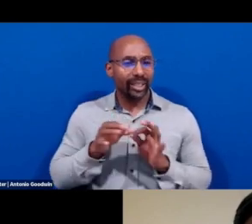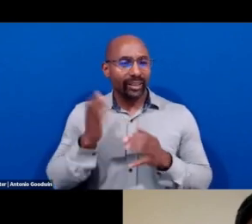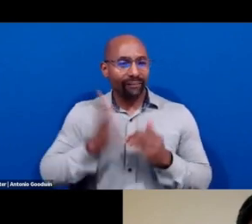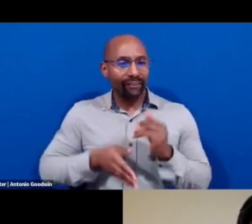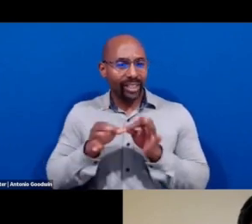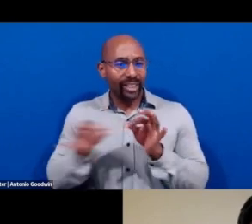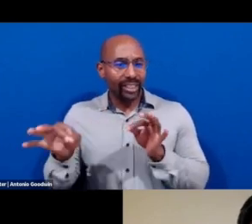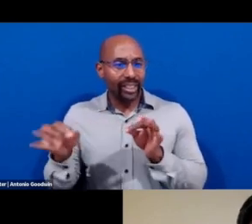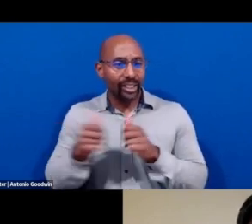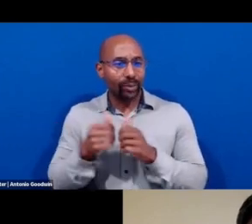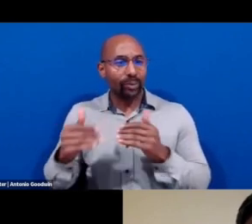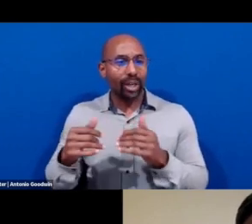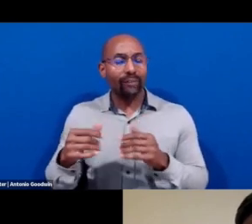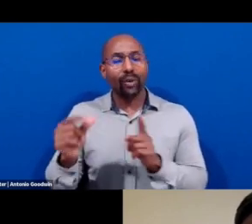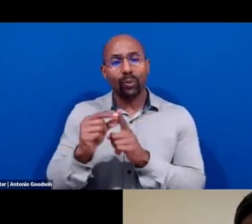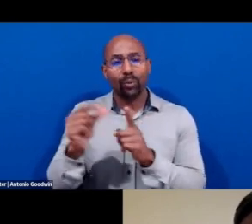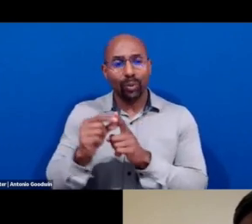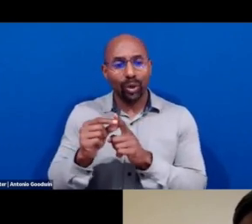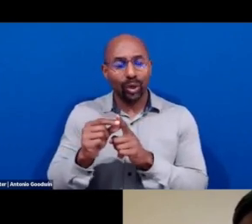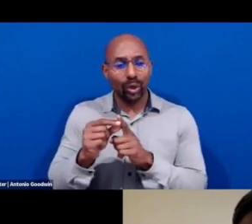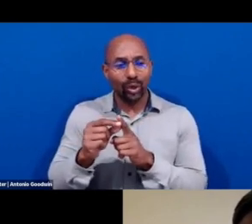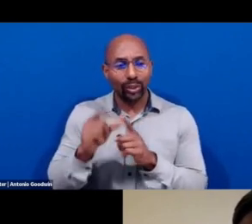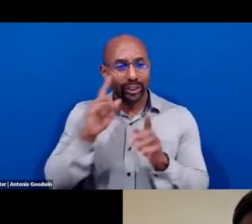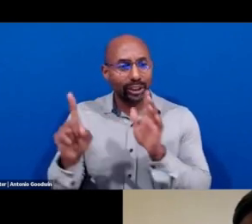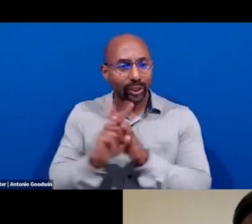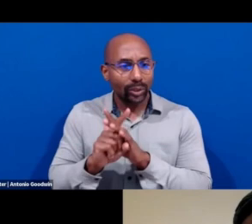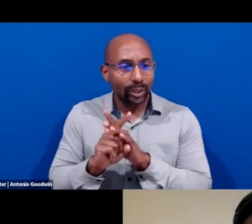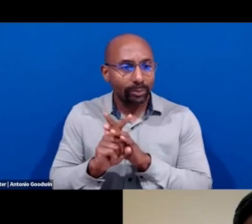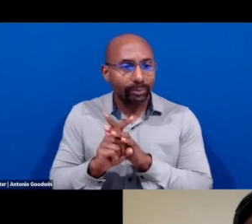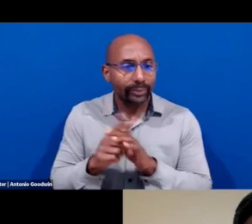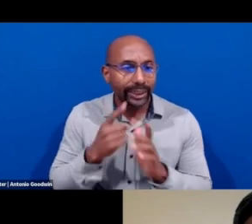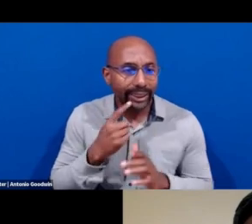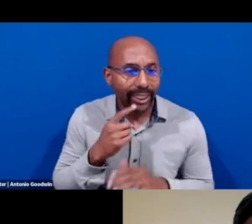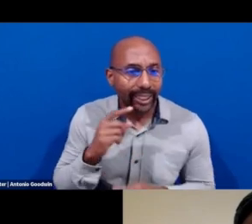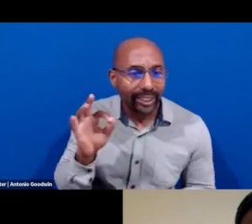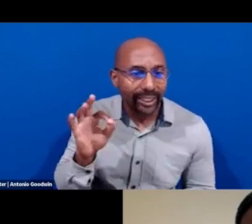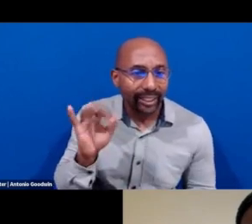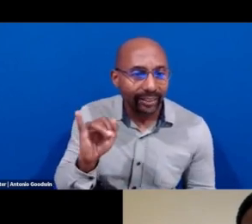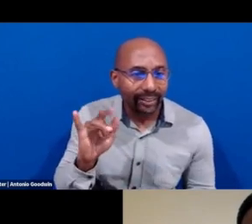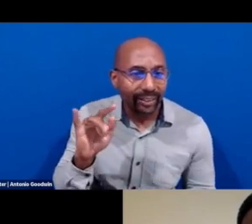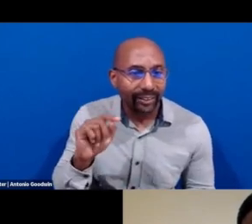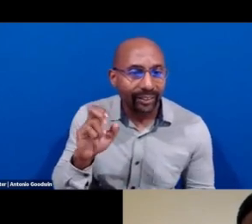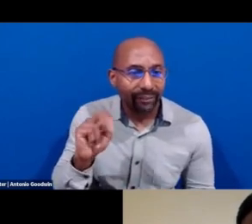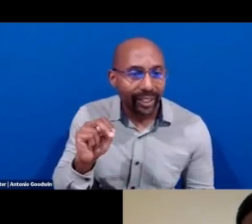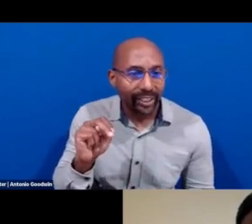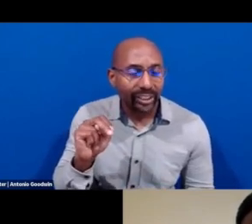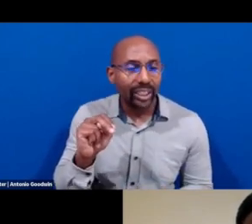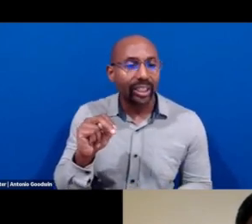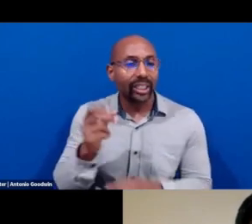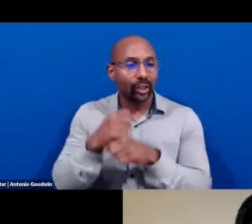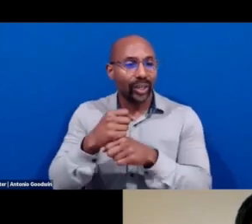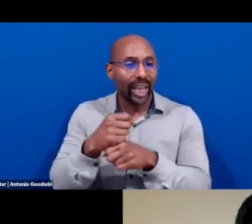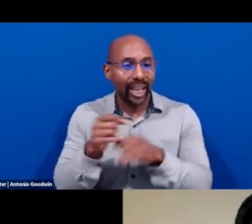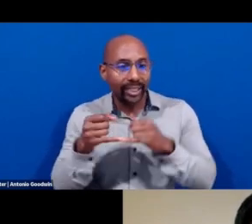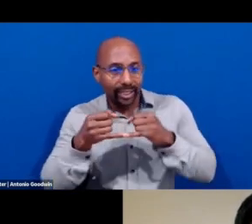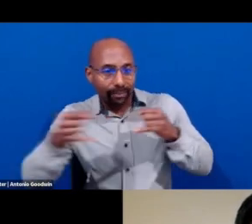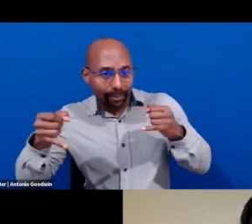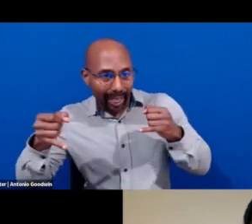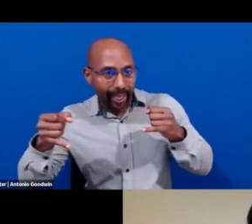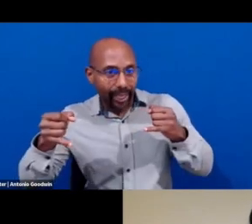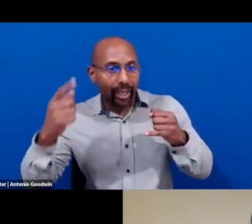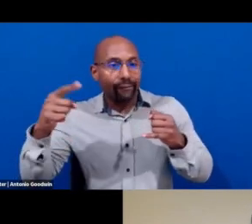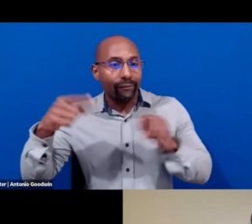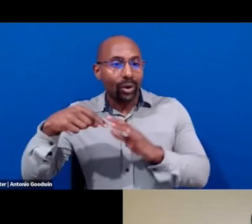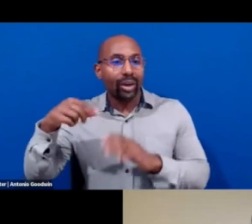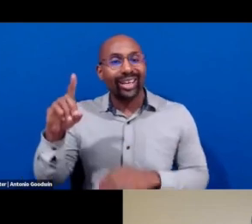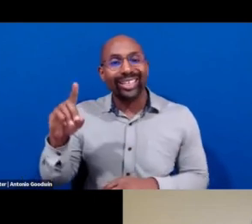for deeply exploring reconstruction in hard history. Um, fiction creates opportunities for